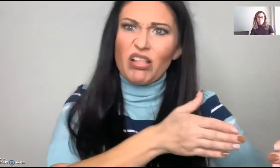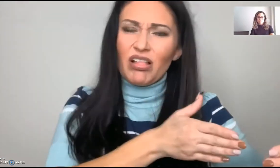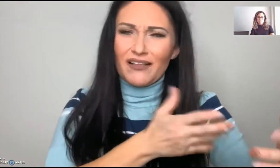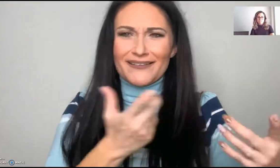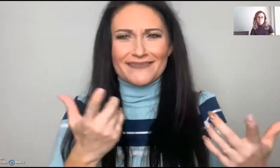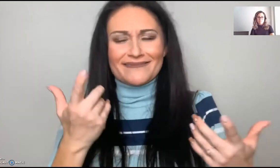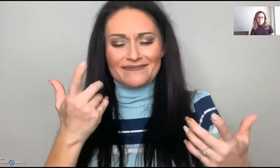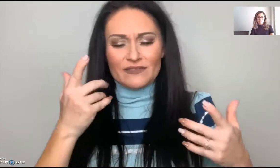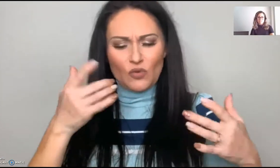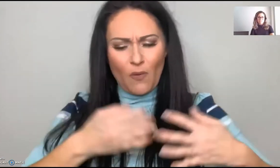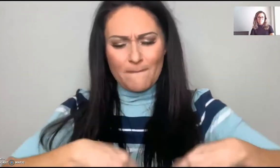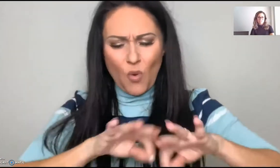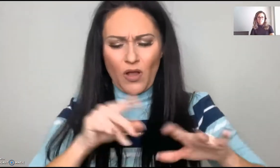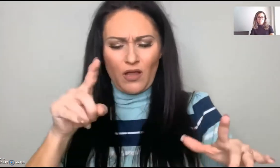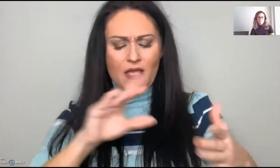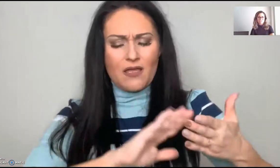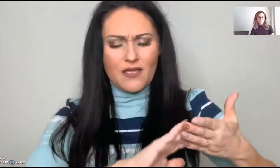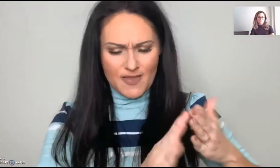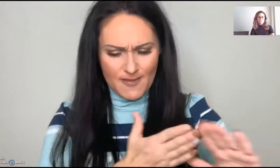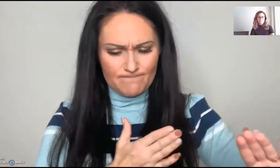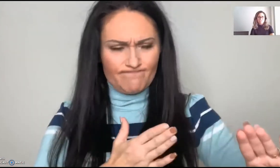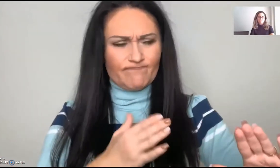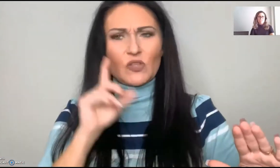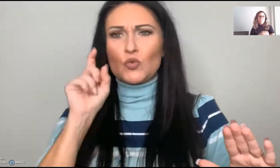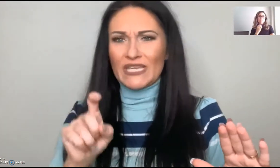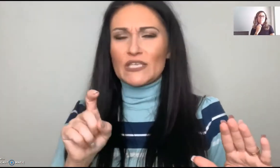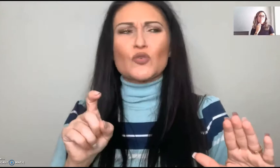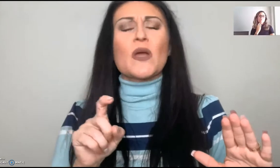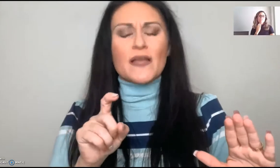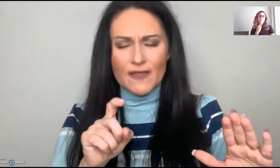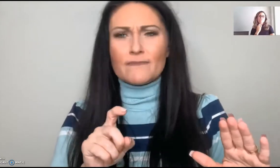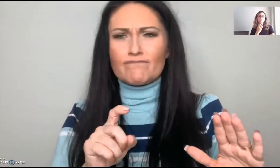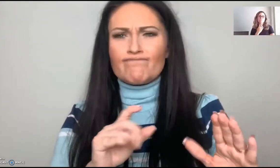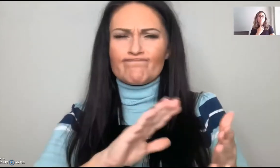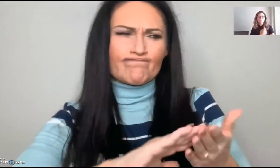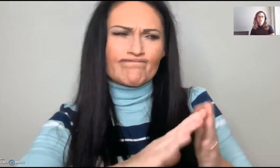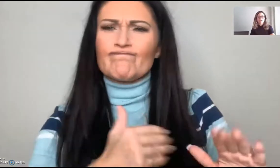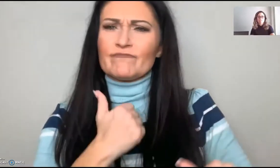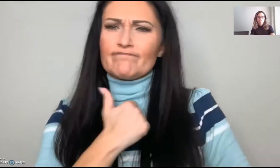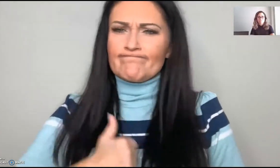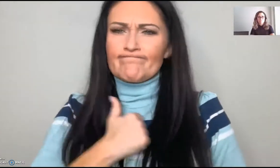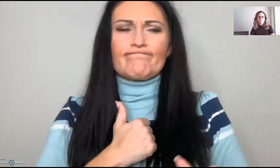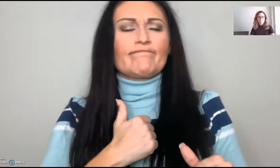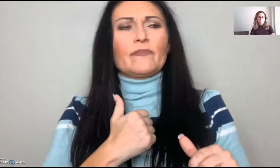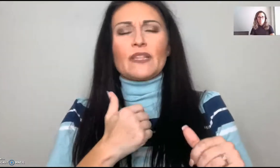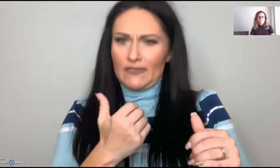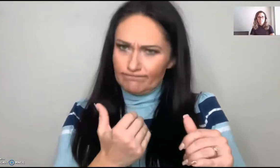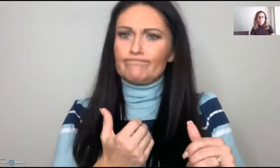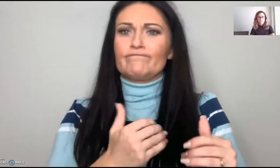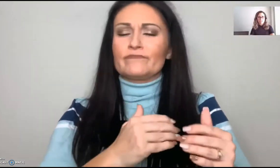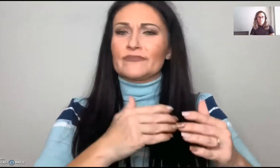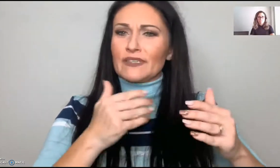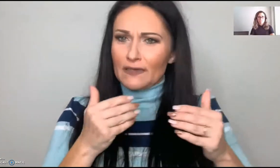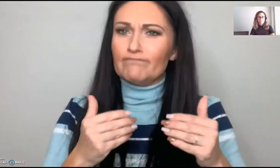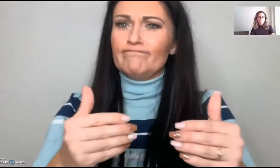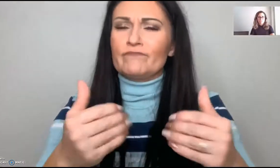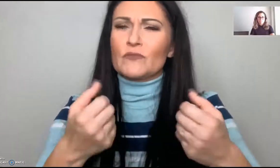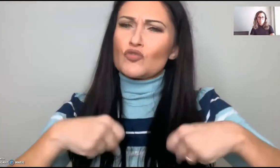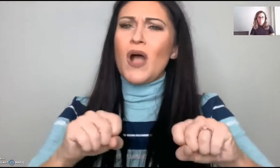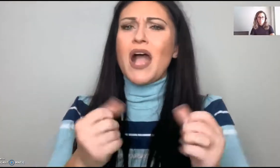against them as they're sinning against you, it's important that you come clean of that and forgive them and